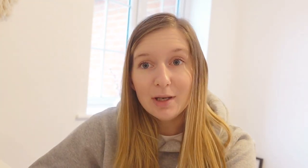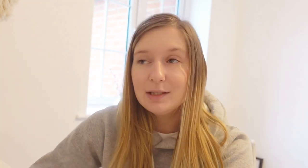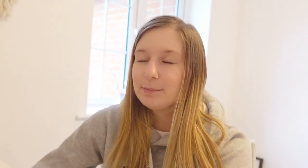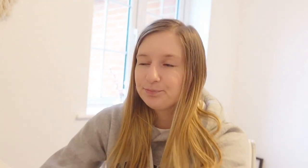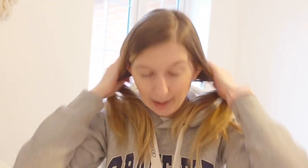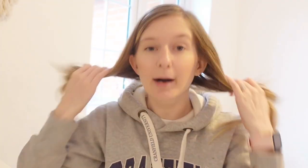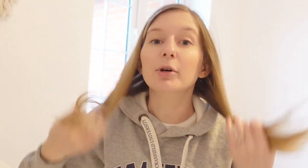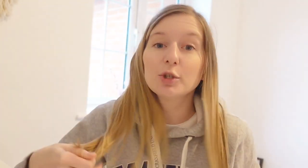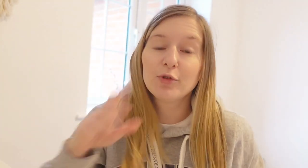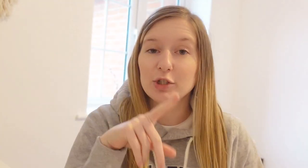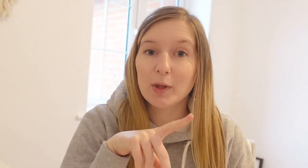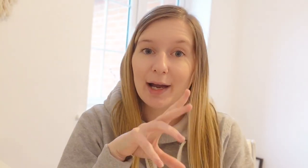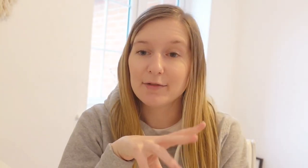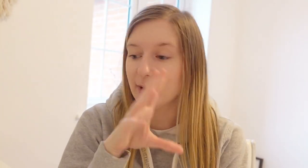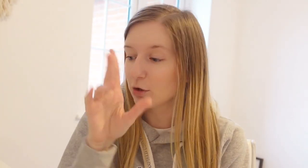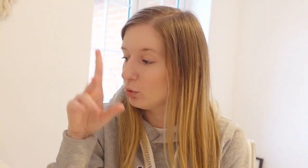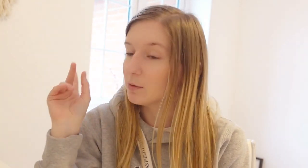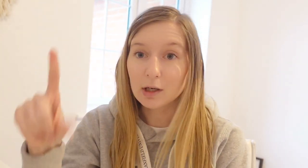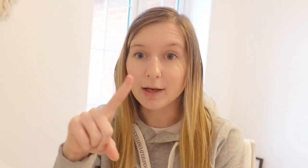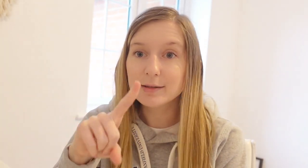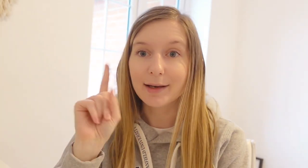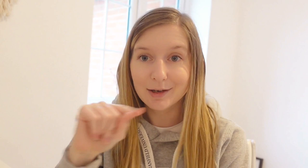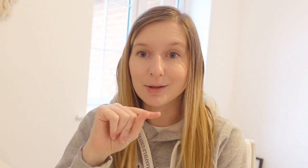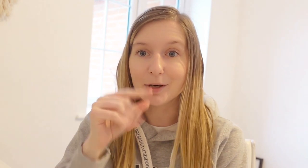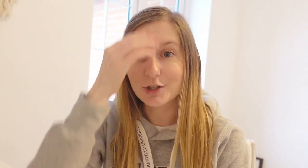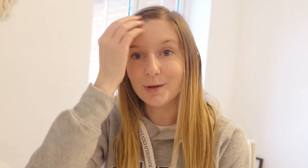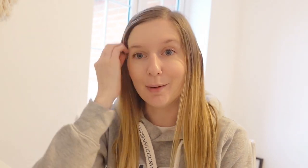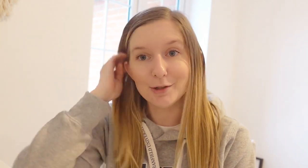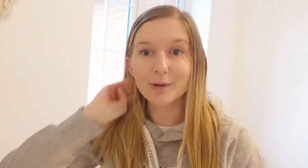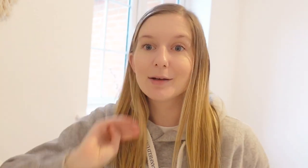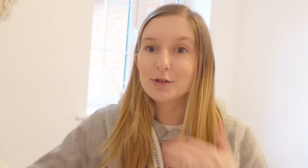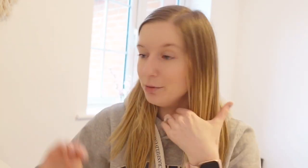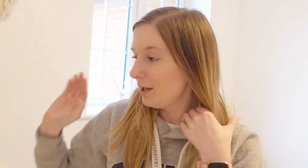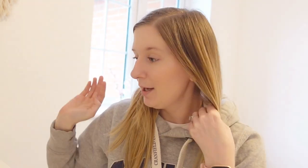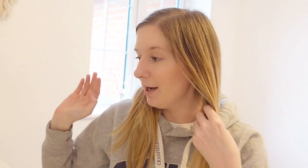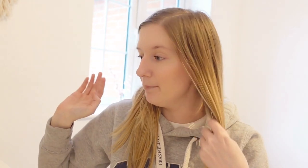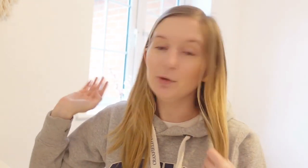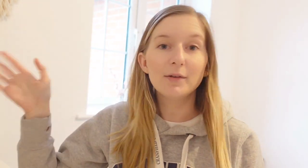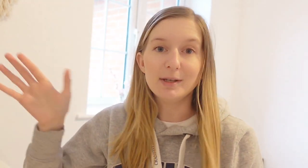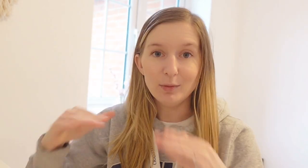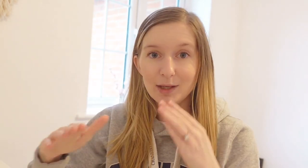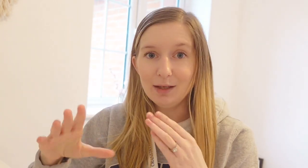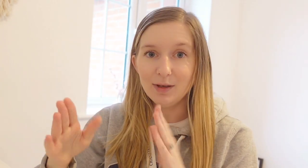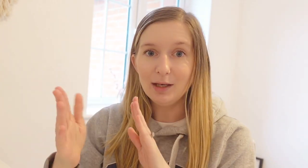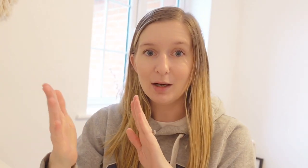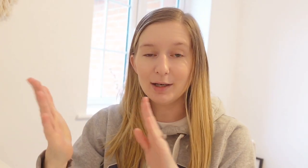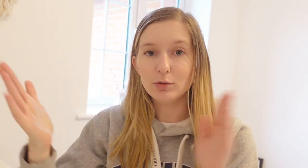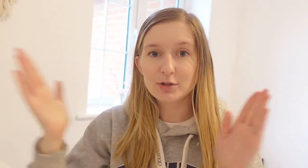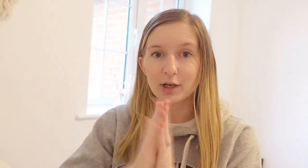but just before I do that I have to make a call to a client and I actually thought I'd show you how I do that so you will have seen me with Evie I always try to